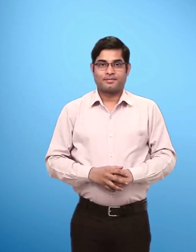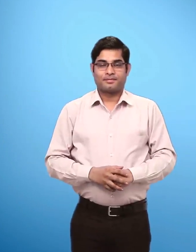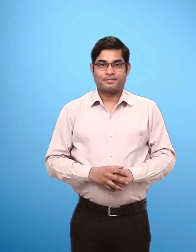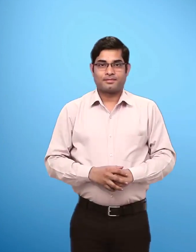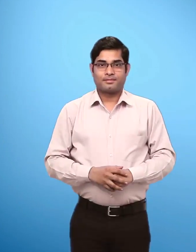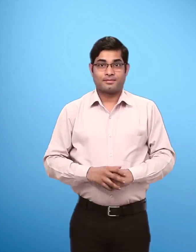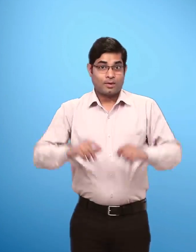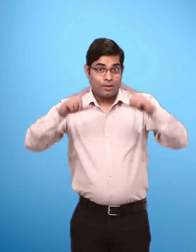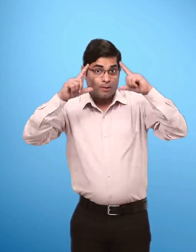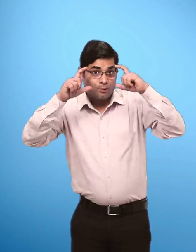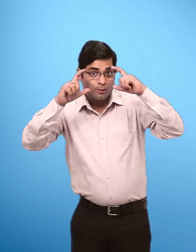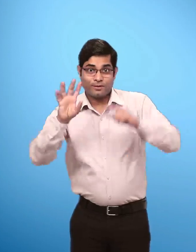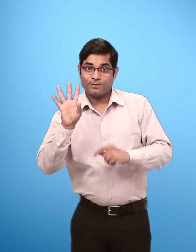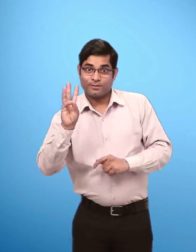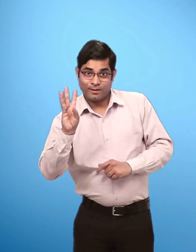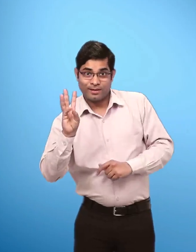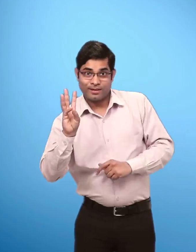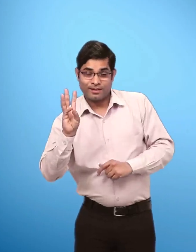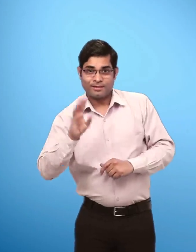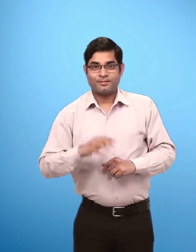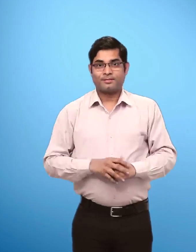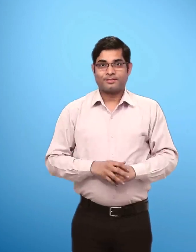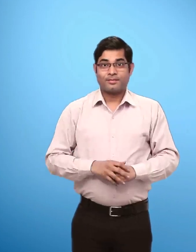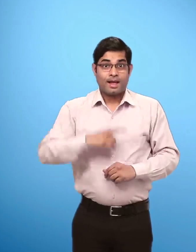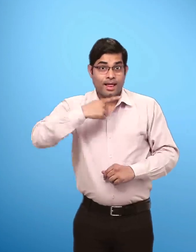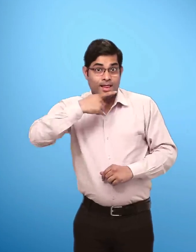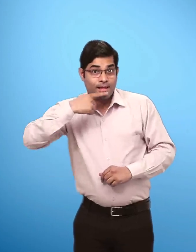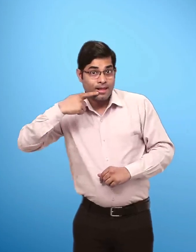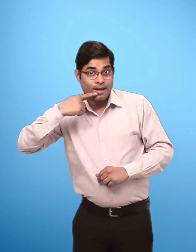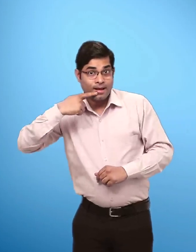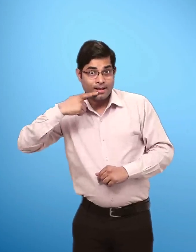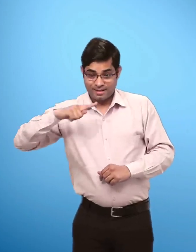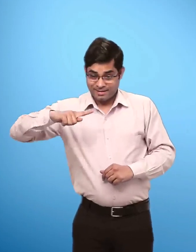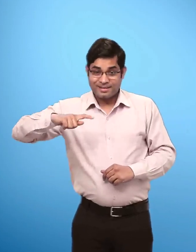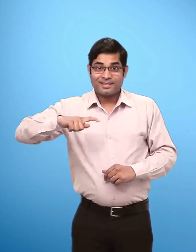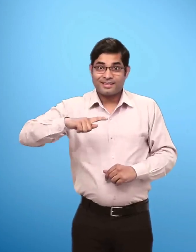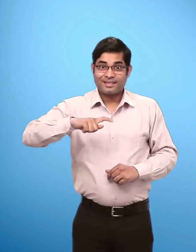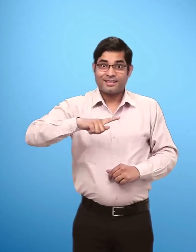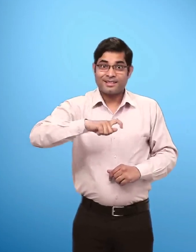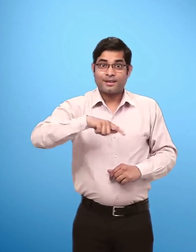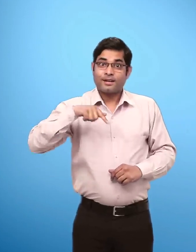Picture 4 Shows Nine ants Walking In a Line